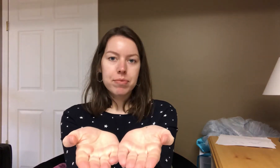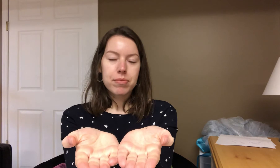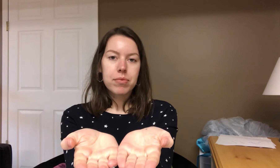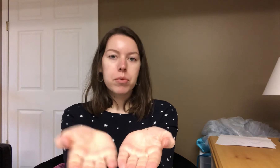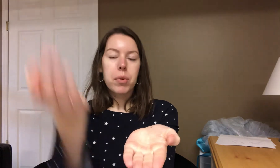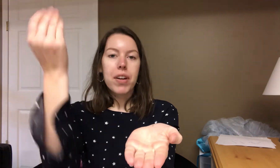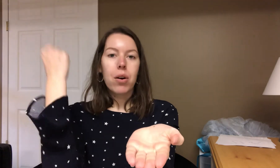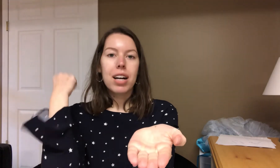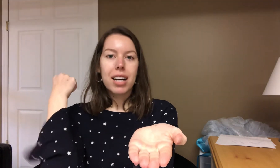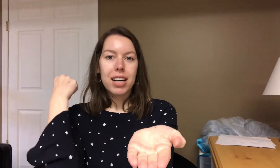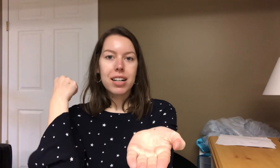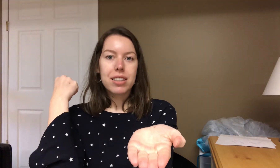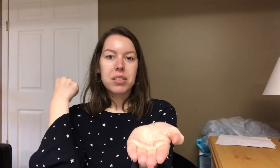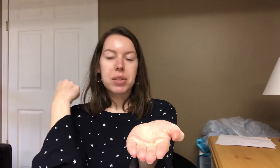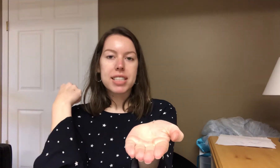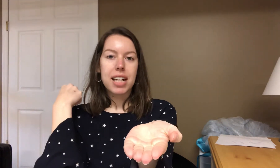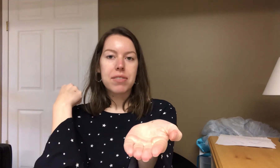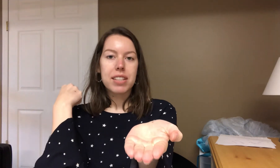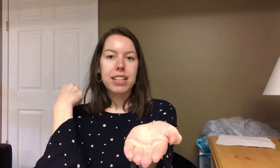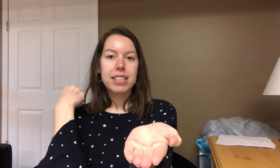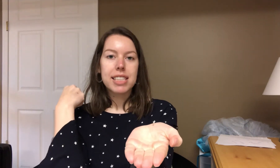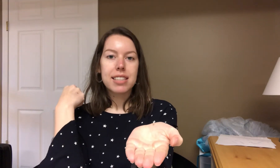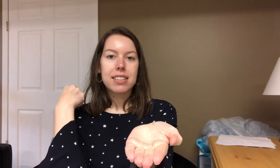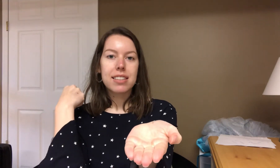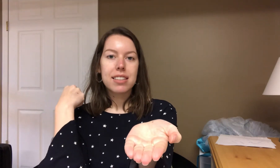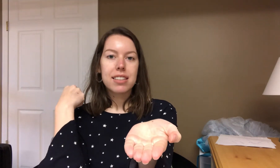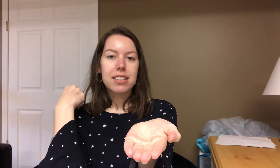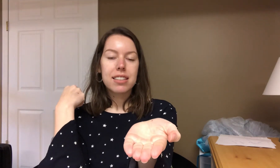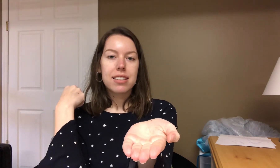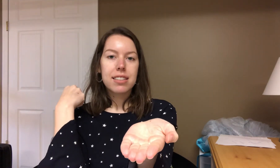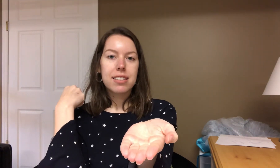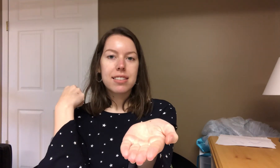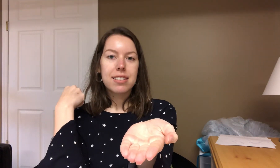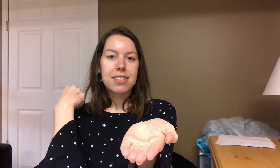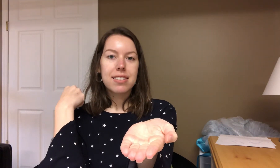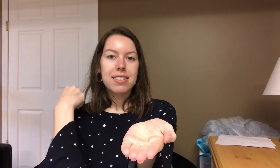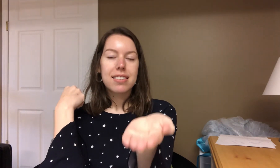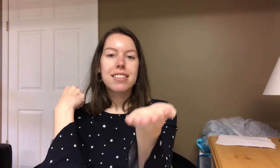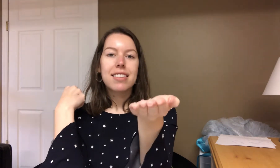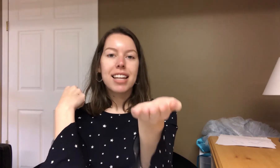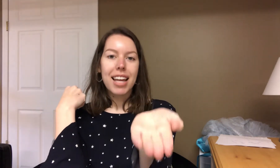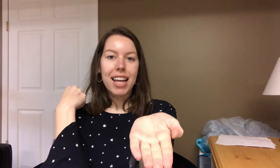Without h what's left is id.